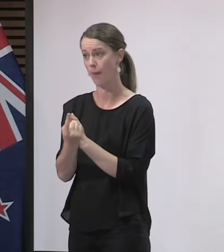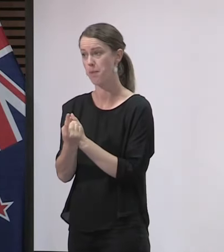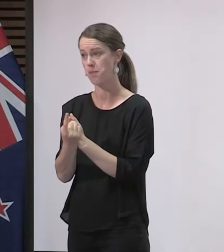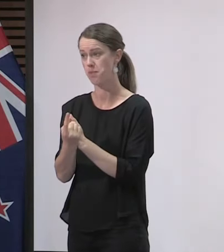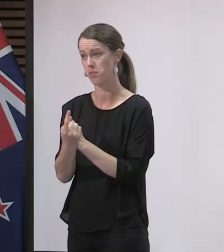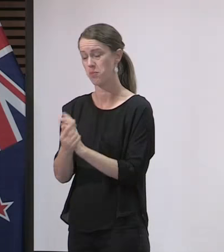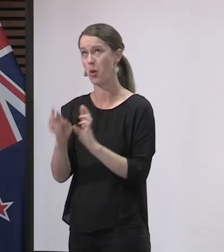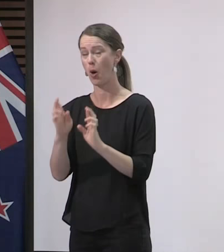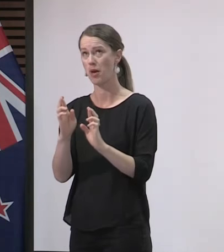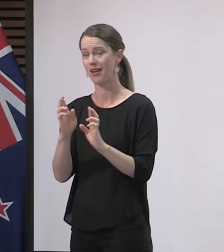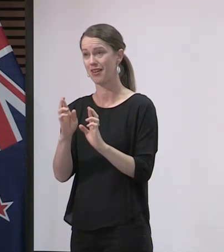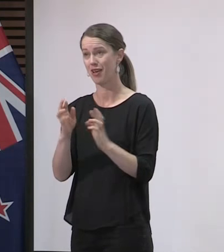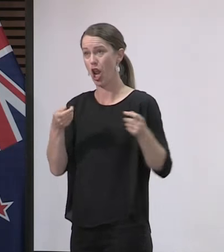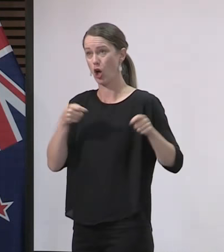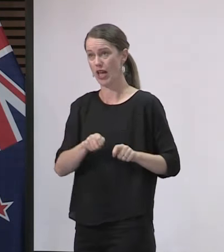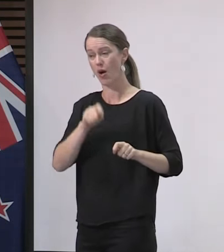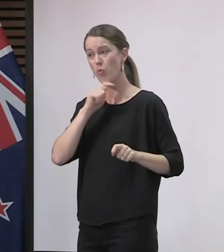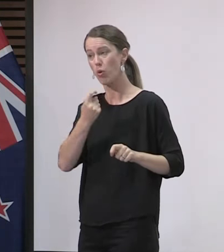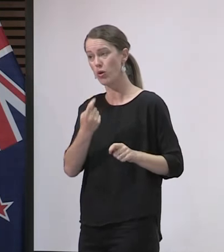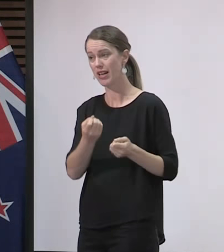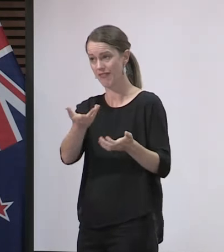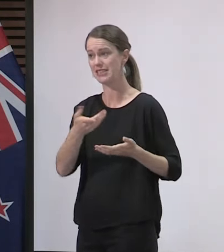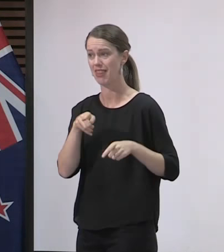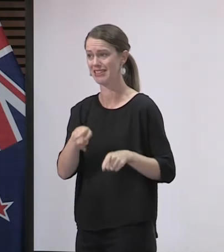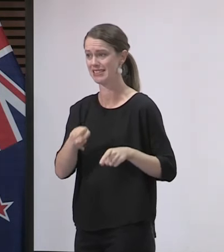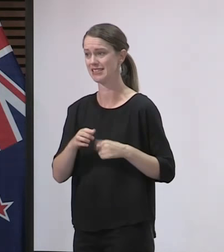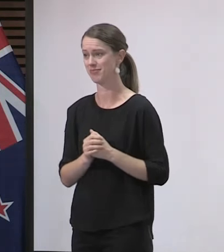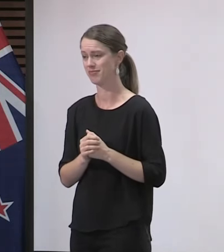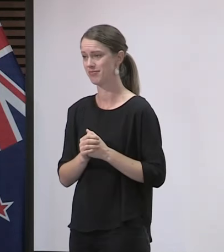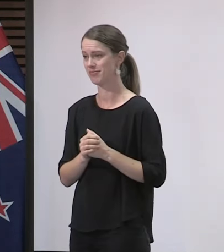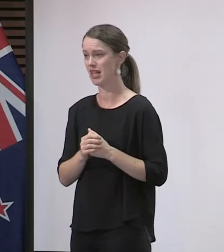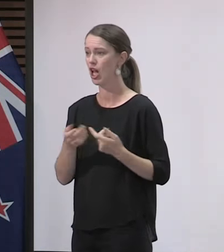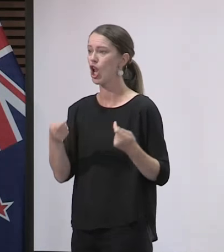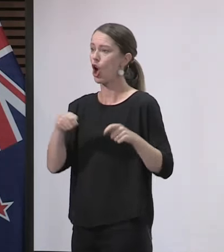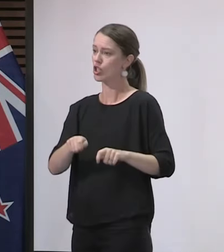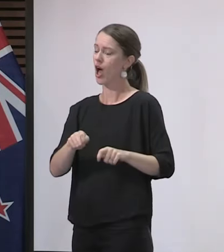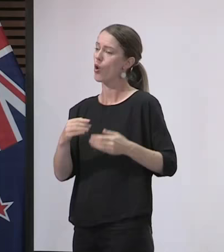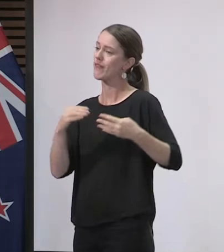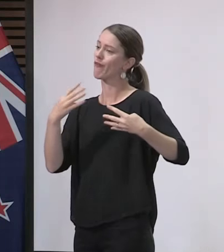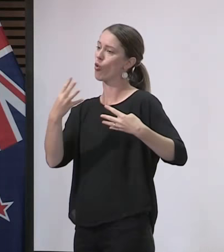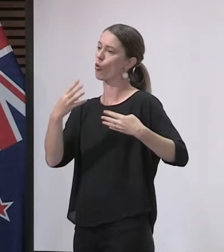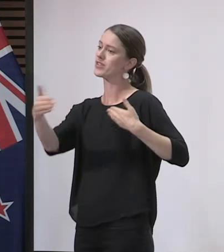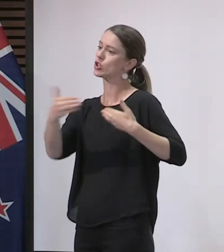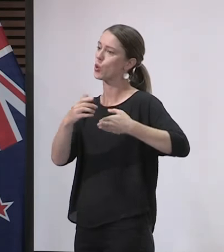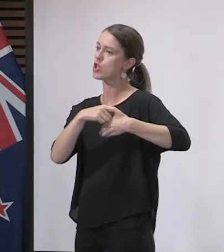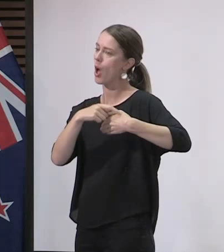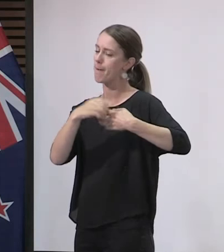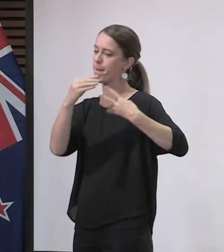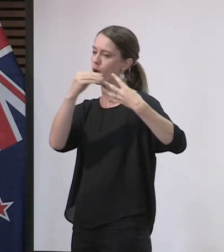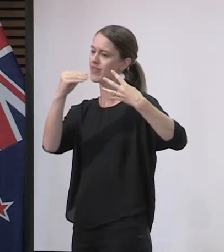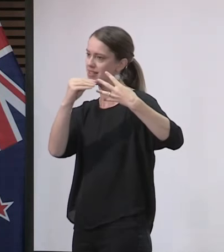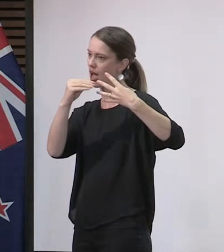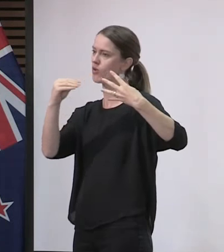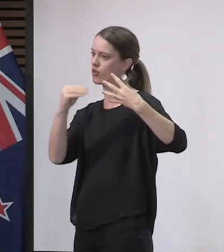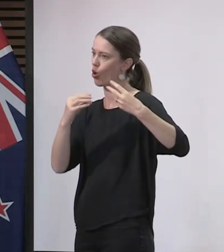from the lockdown in Alert Level 4. And again, we were able to do that for as short a period as possible and open up. It means we can